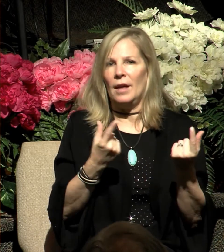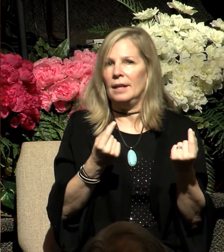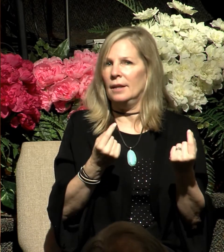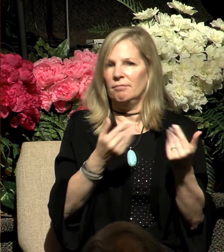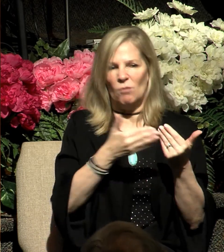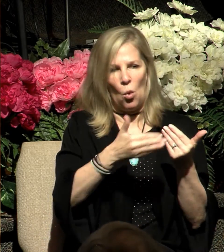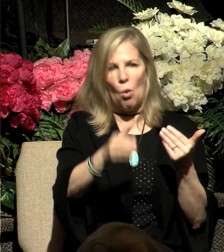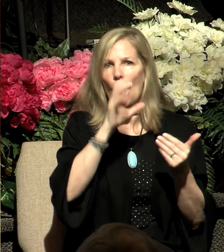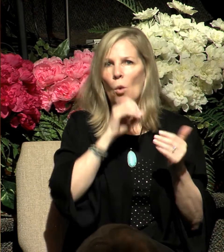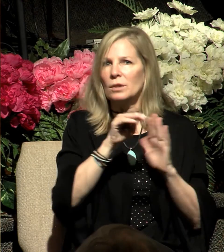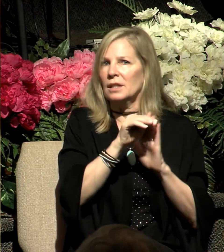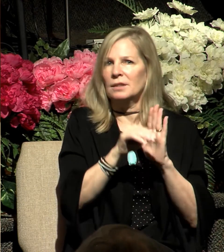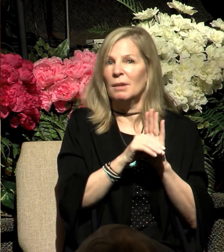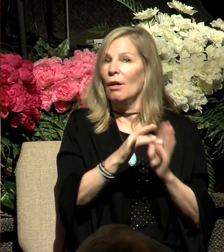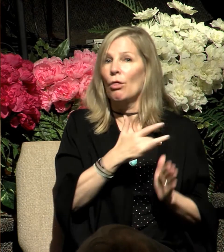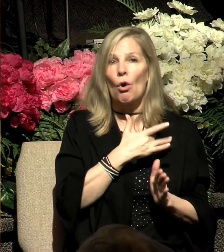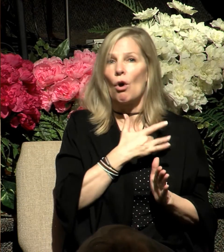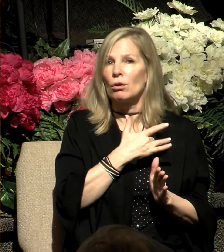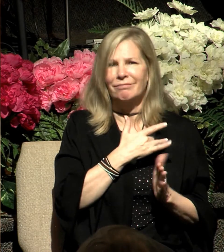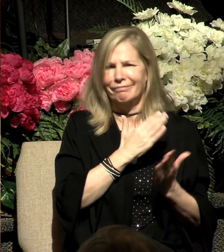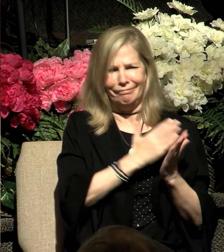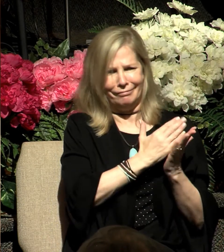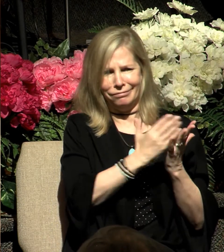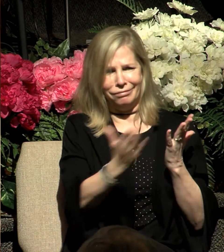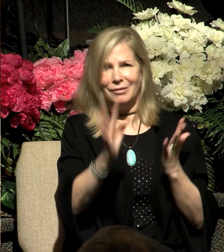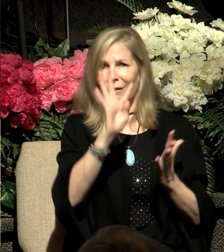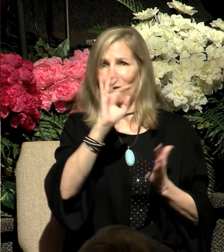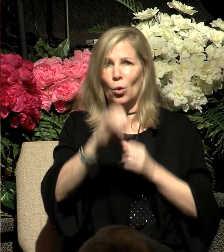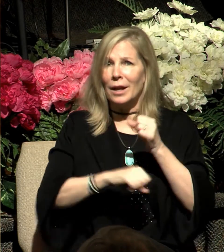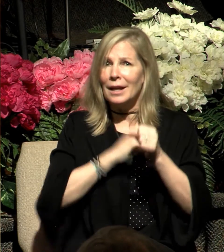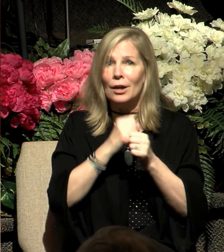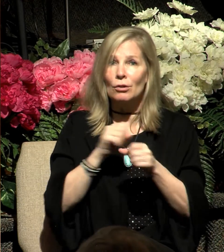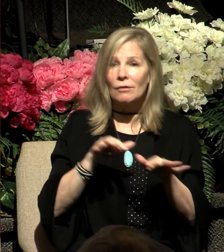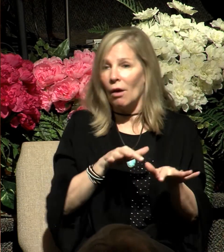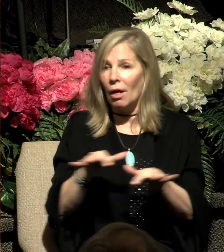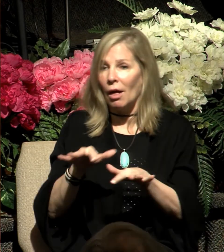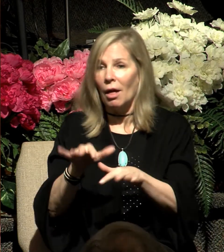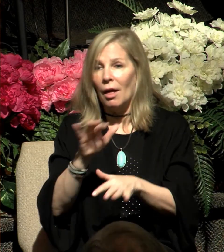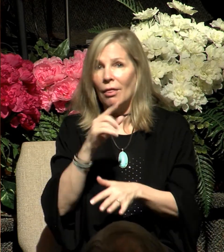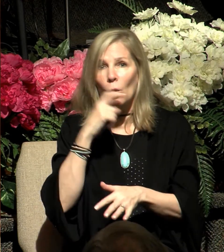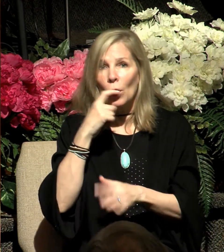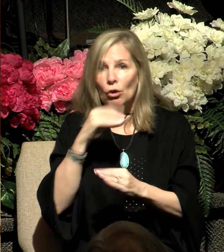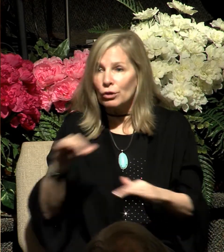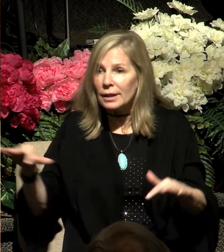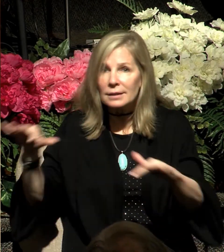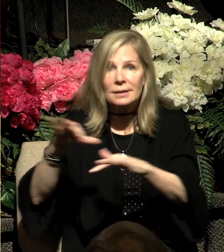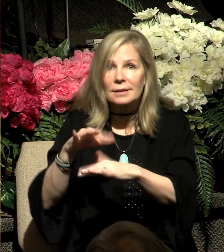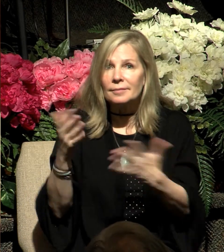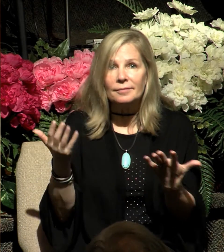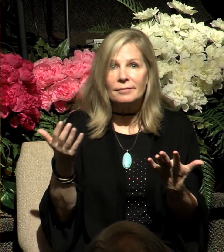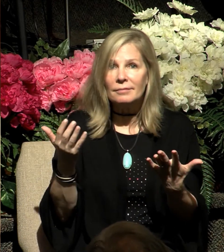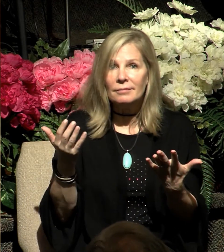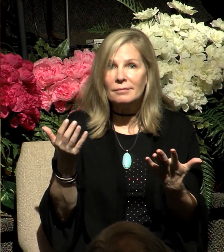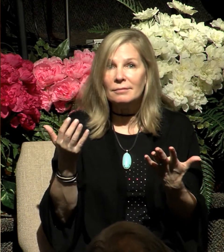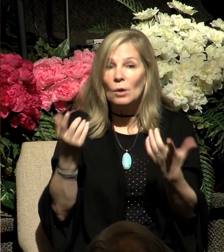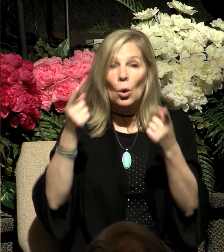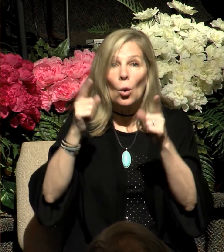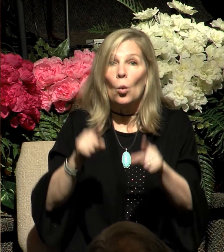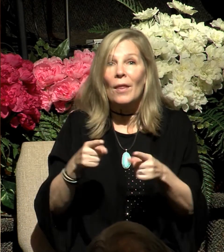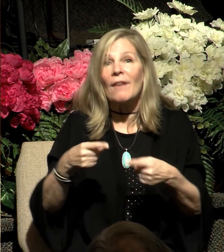their hearts were. They did this all during their 40 years of wanderings. That's what Stephen tells us in the wilderness. They did this when they settled in the land of